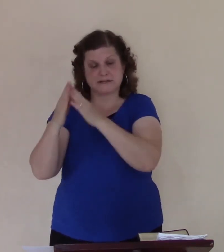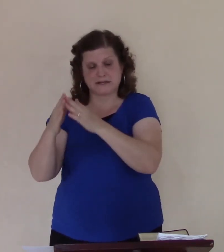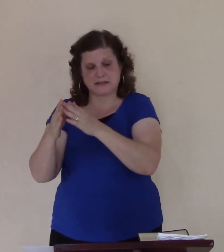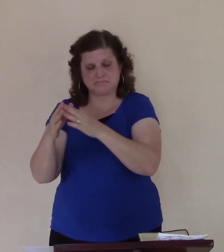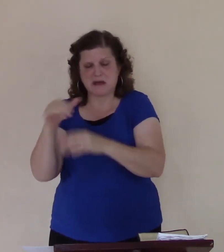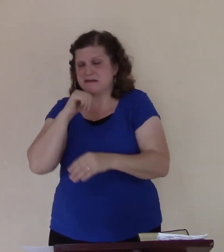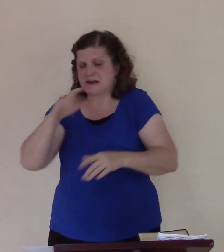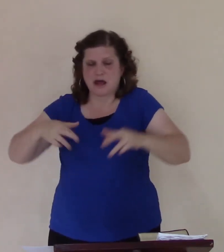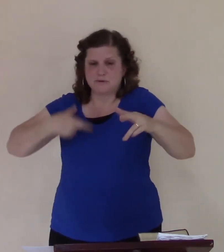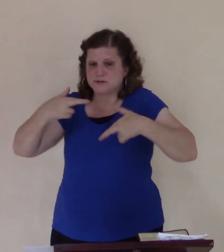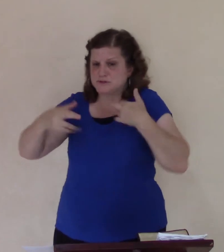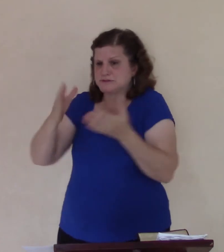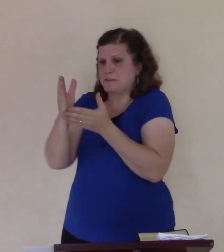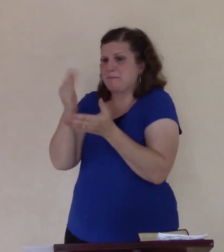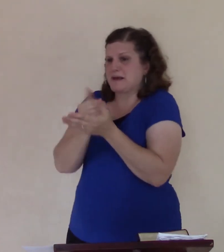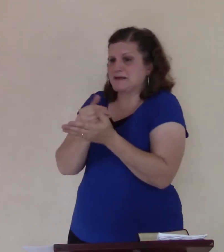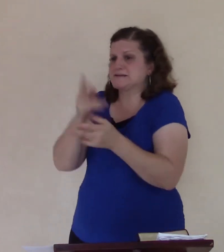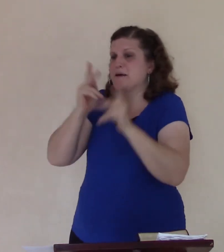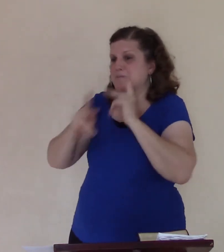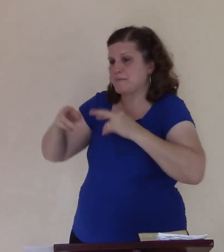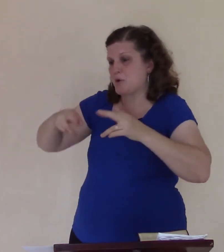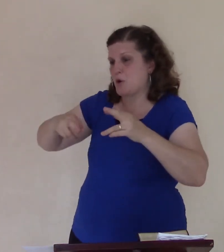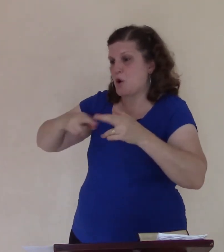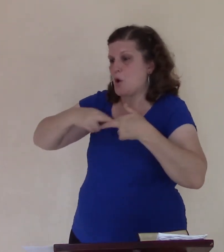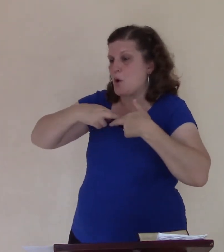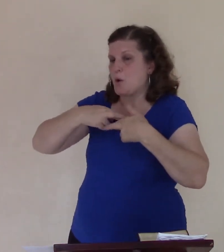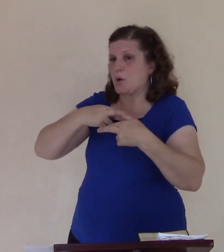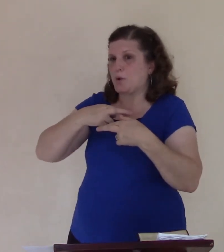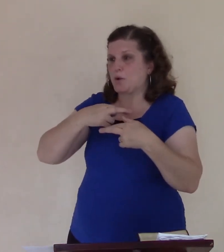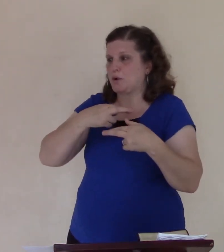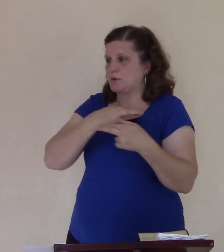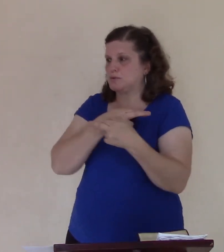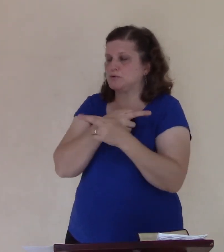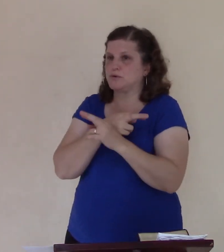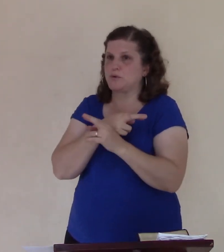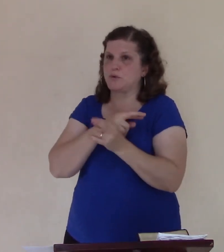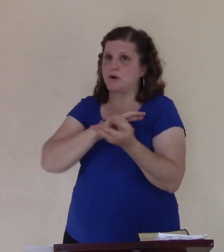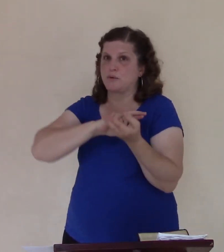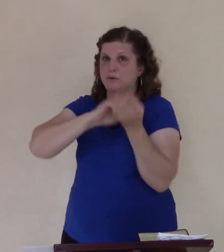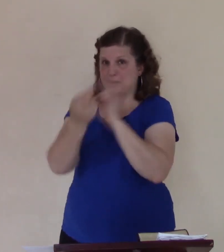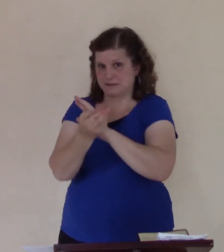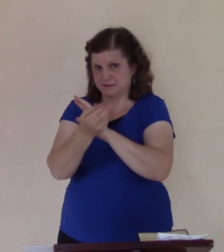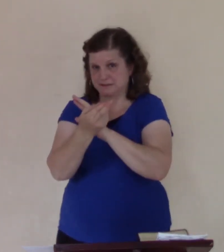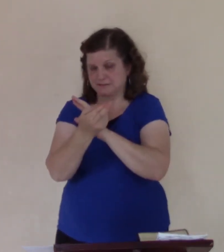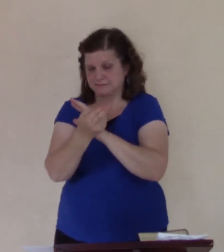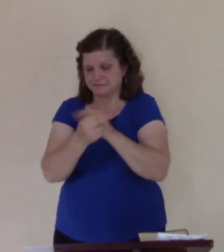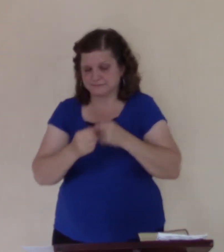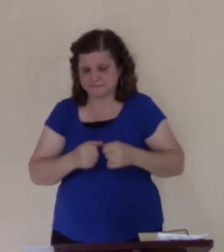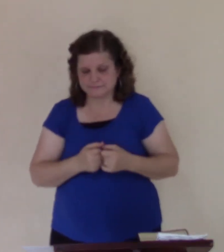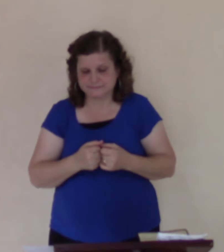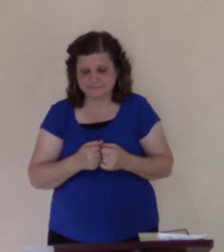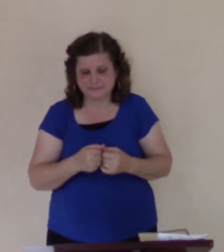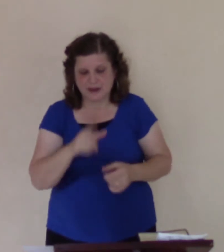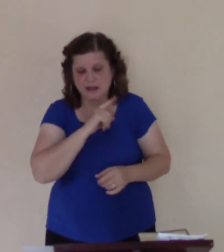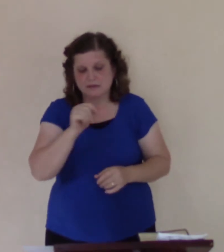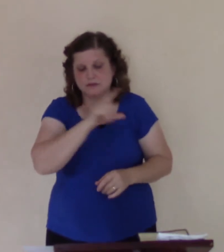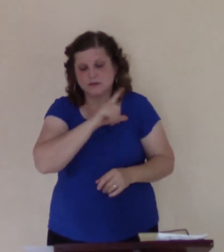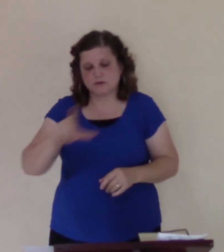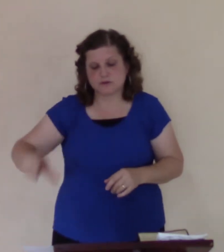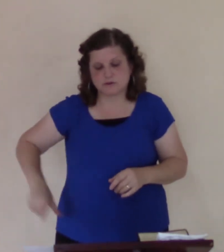are saved. He wants to see what's going to happen now. Verse six, And the Lord God prepared him for, and made